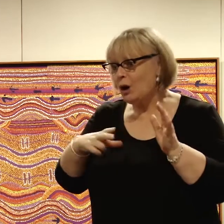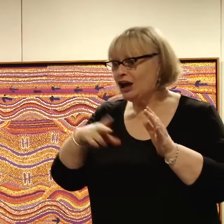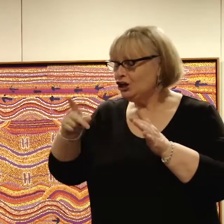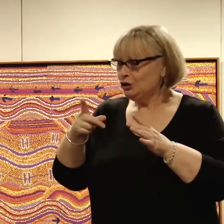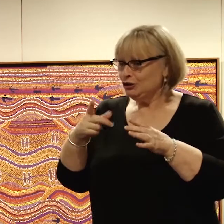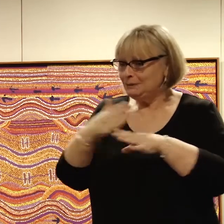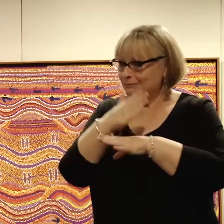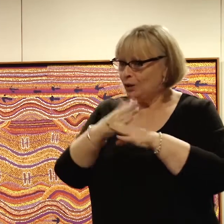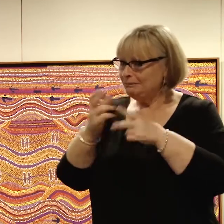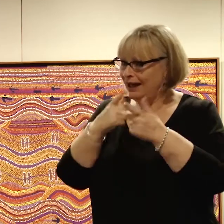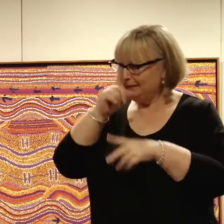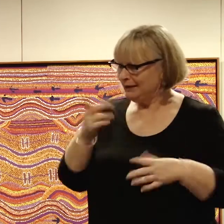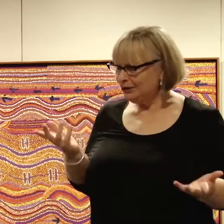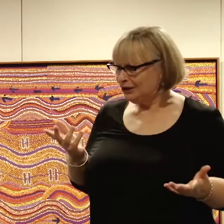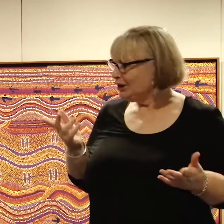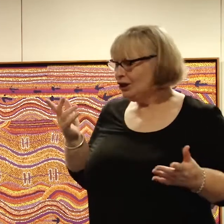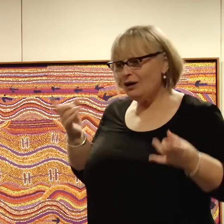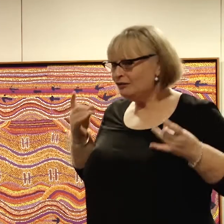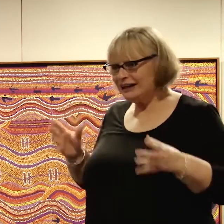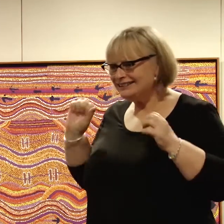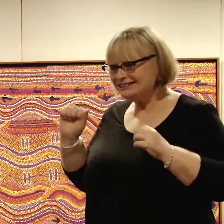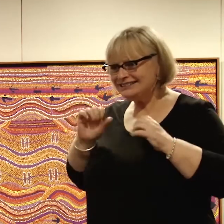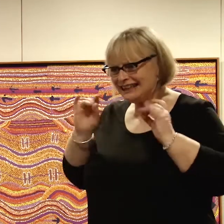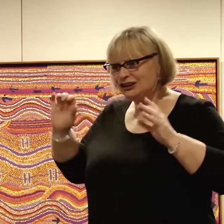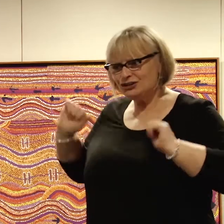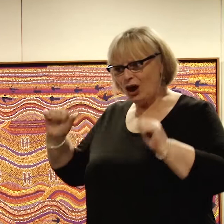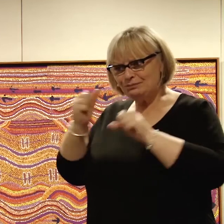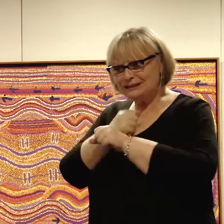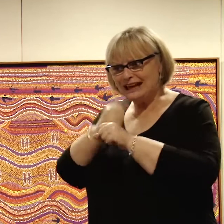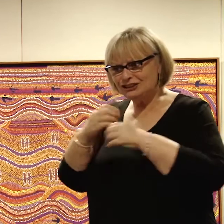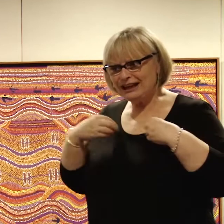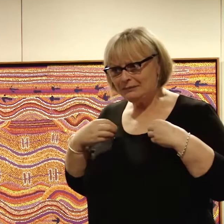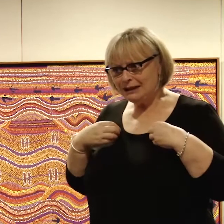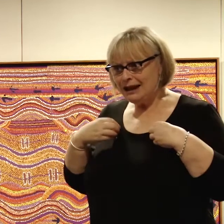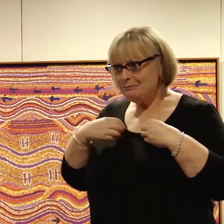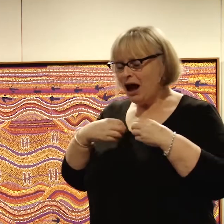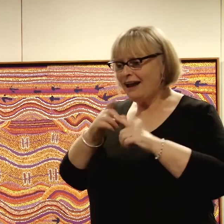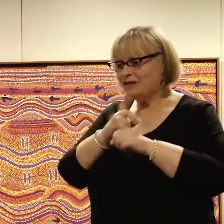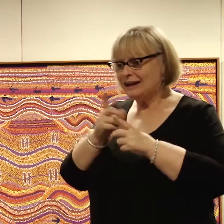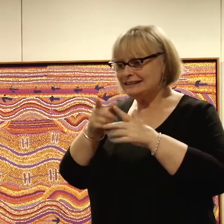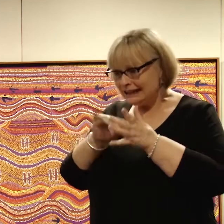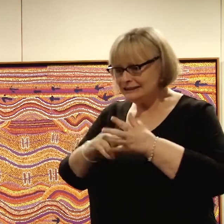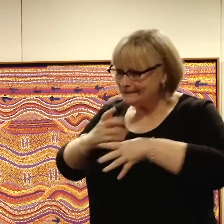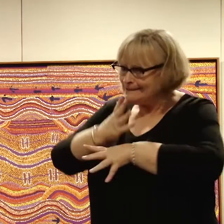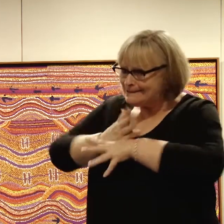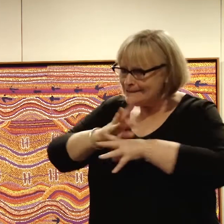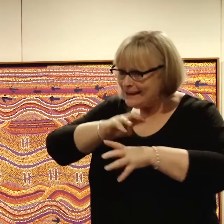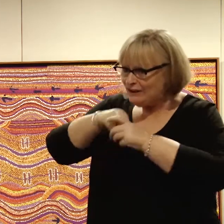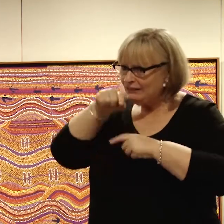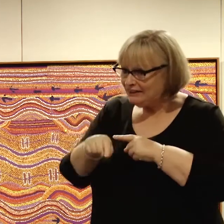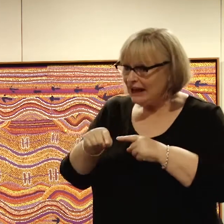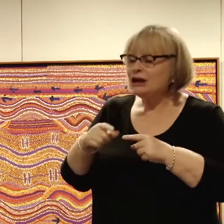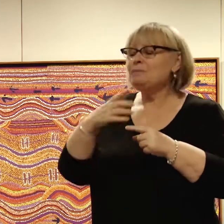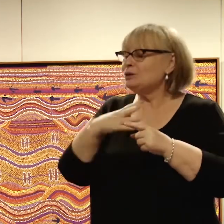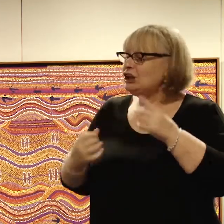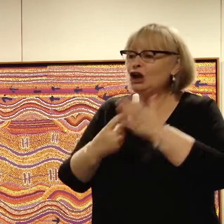employed by somebody else. You've already started up your own production company. My advice is to put every ounce of energy you have into that because the